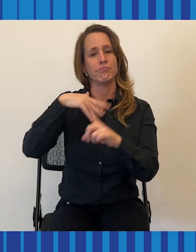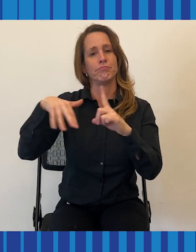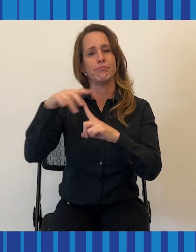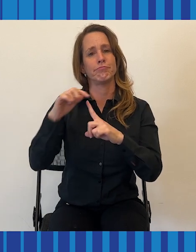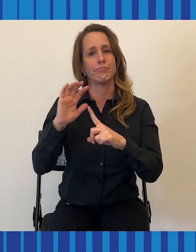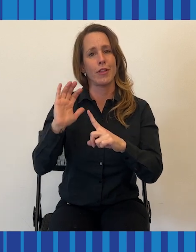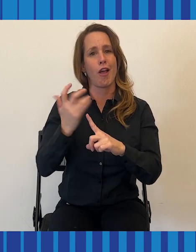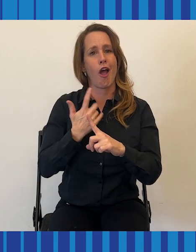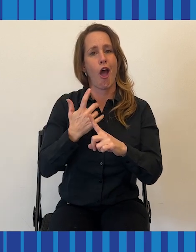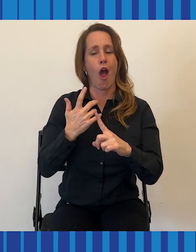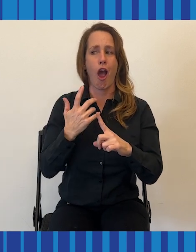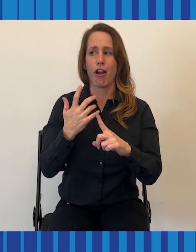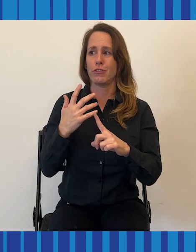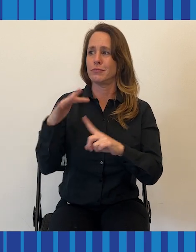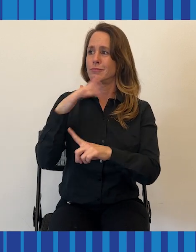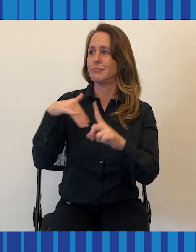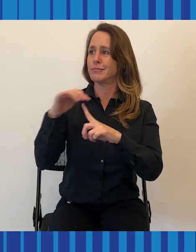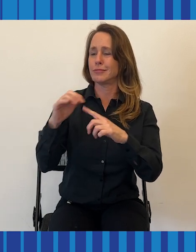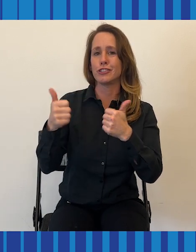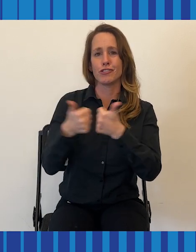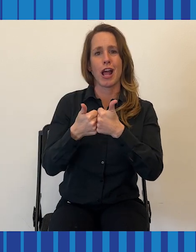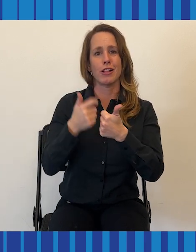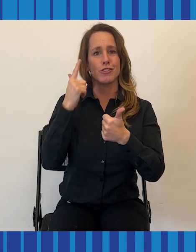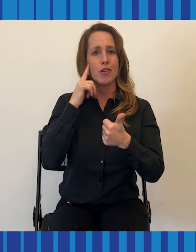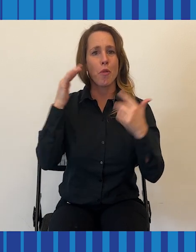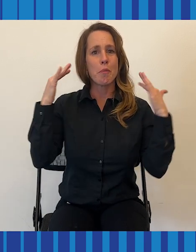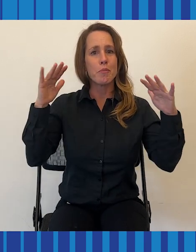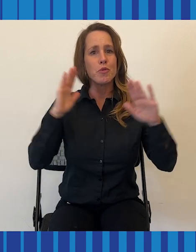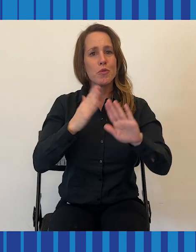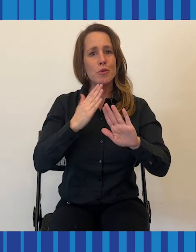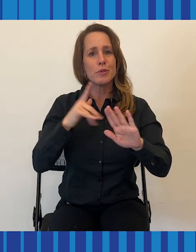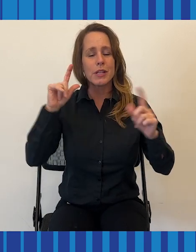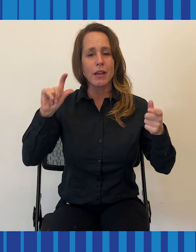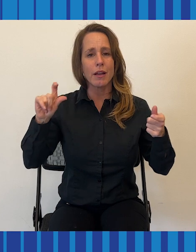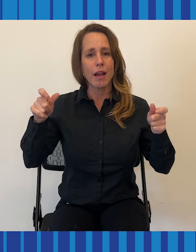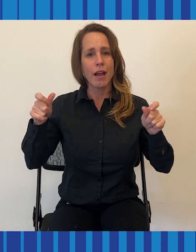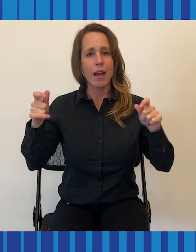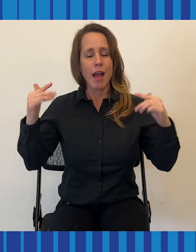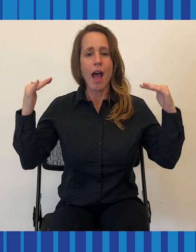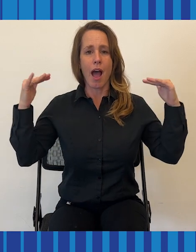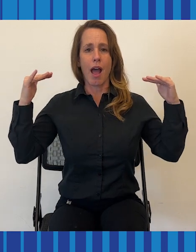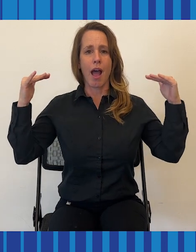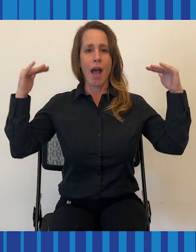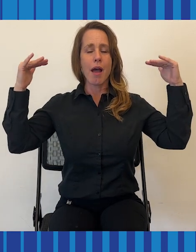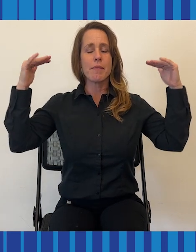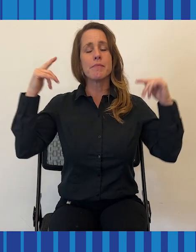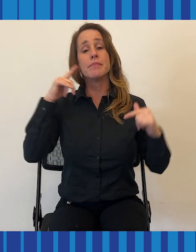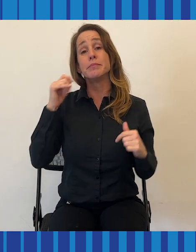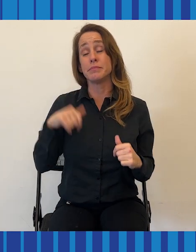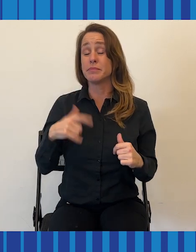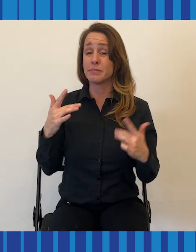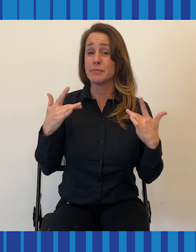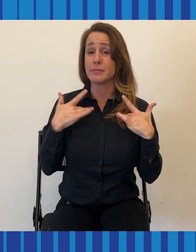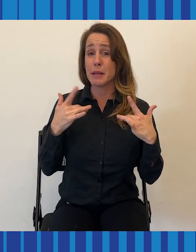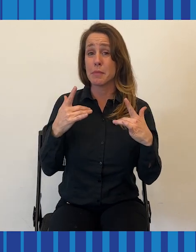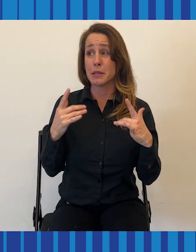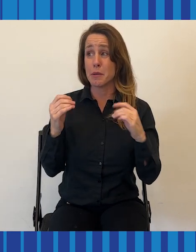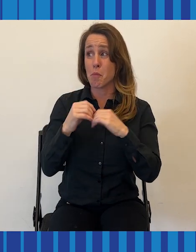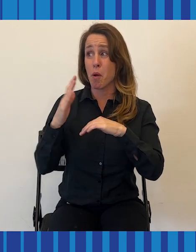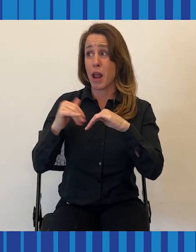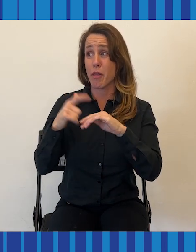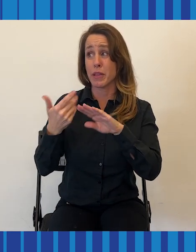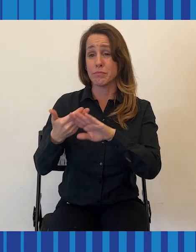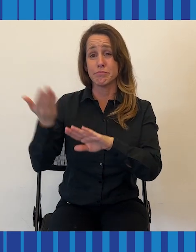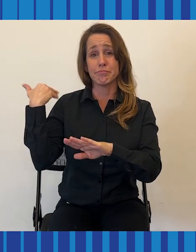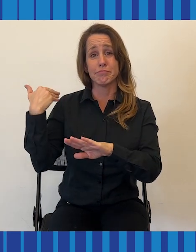noisy, challenging environment, more so than has usually been in the history